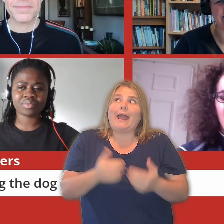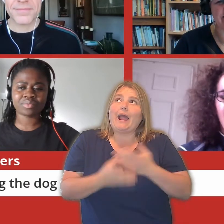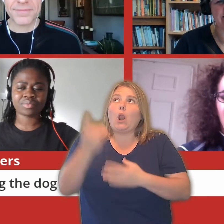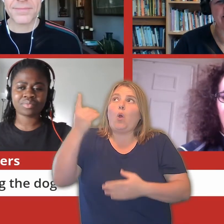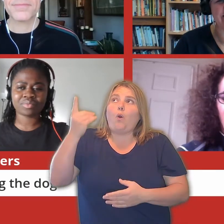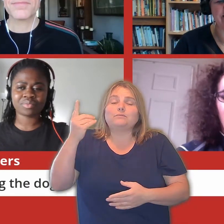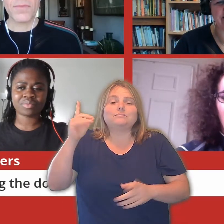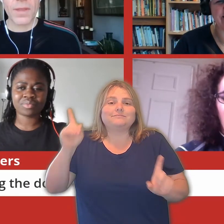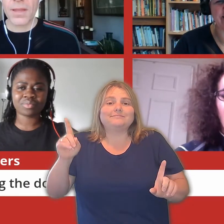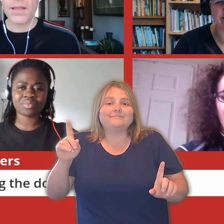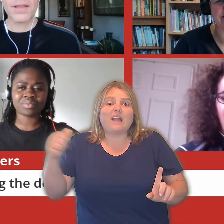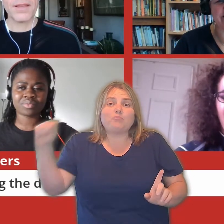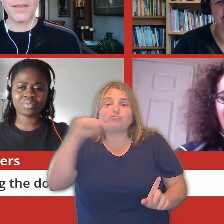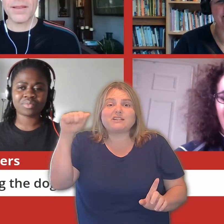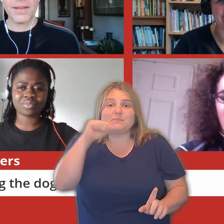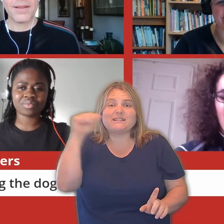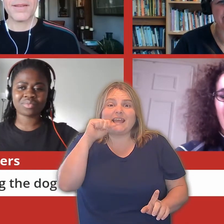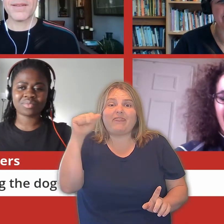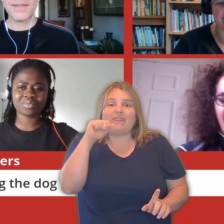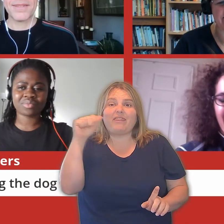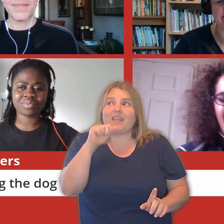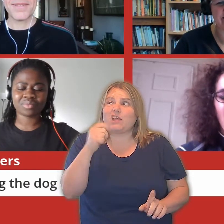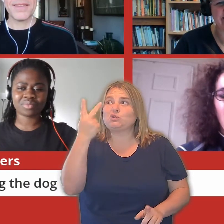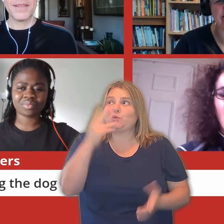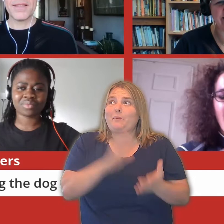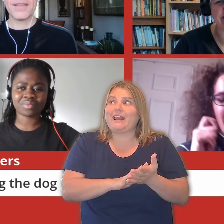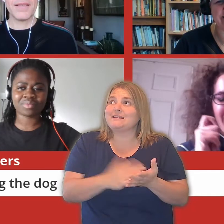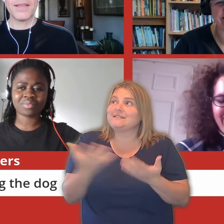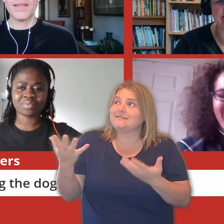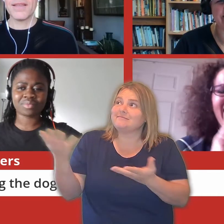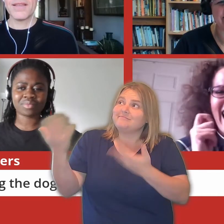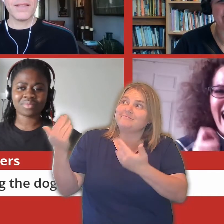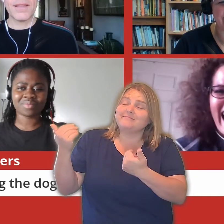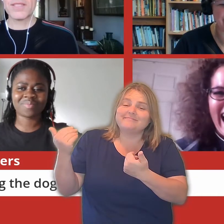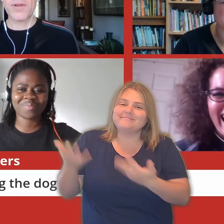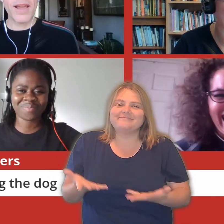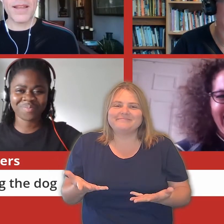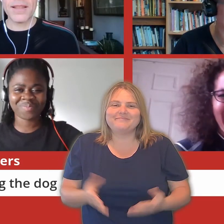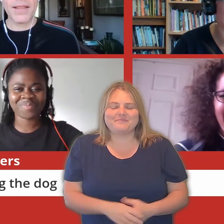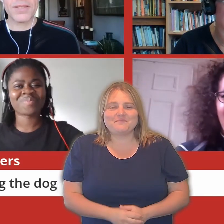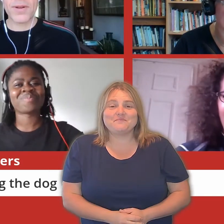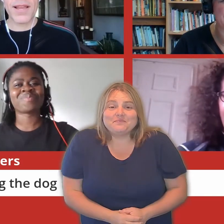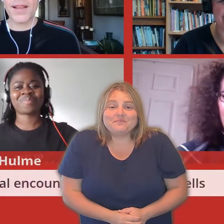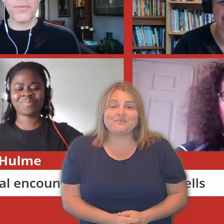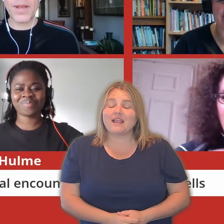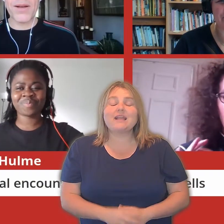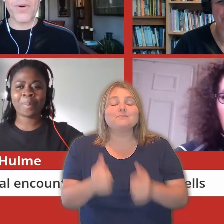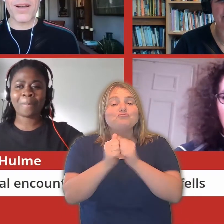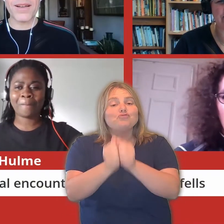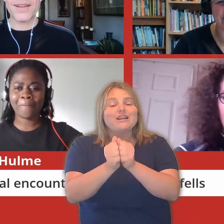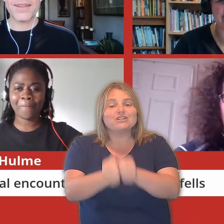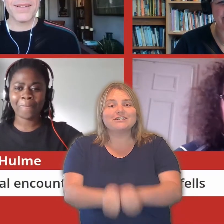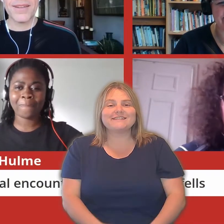Lord, I'm brushing my teeth. It's quarter to 12 at night, but I'm here. You've got two minutes. That's right. That's right.